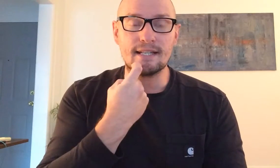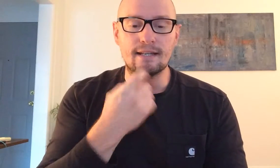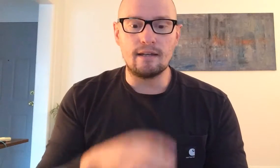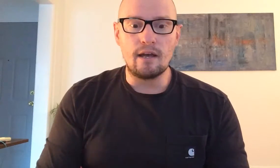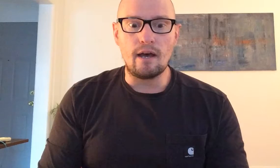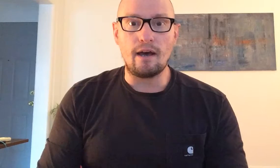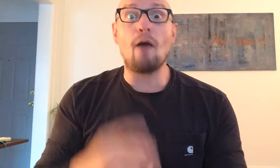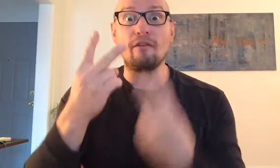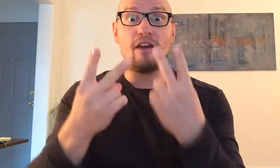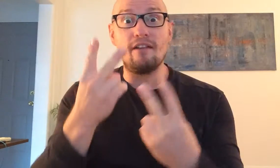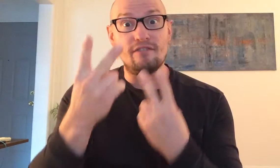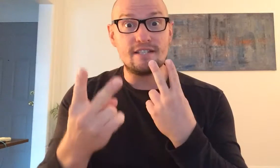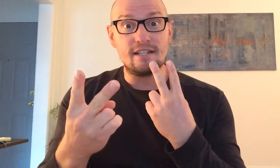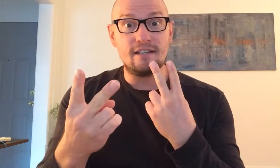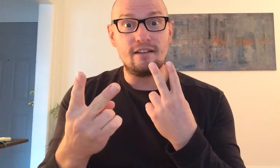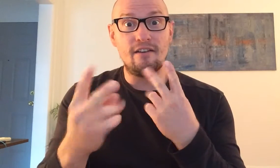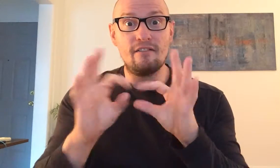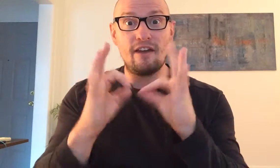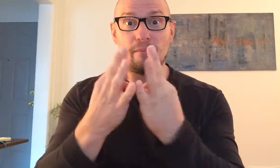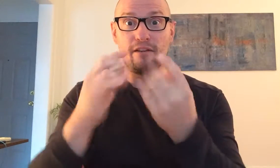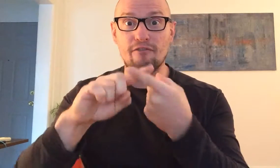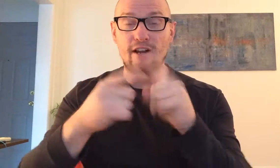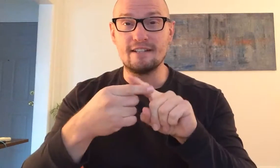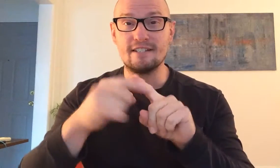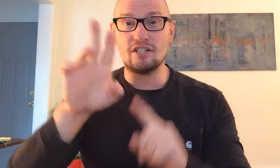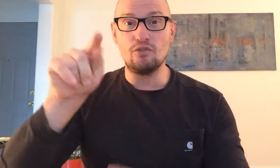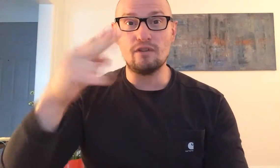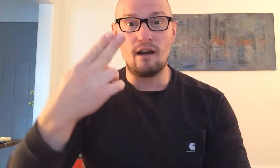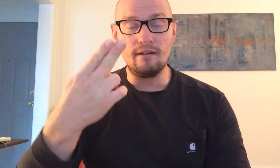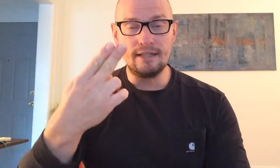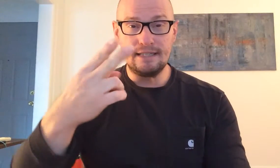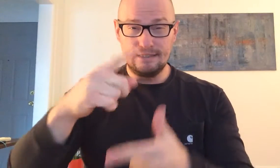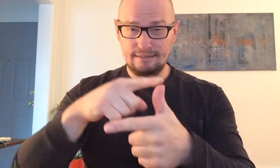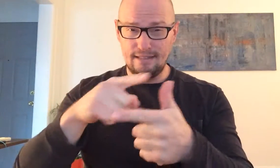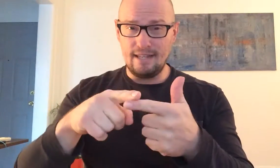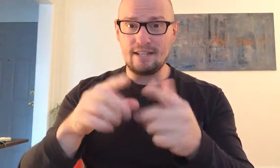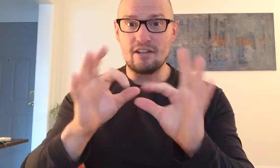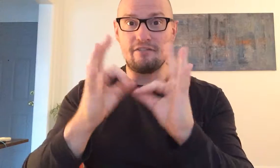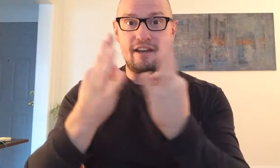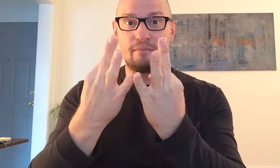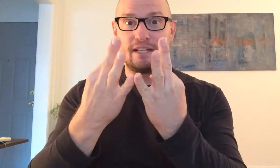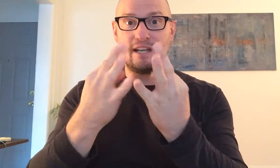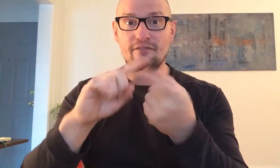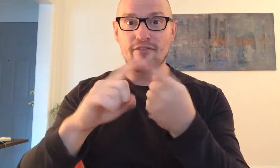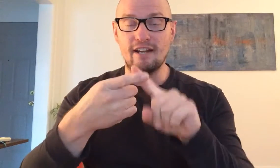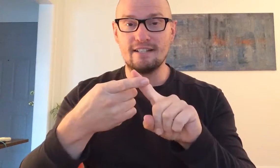I went and visited family and friends in Utah and then I saw family and friends